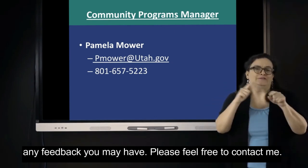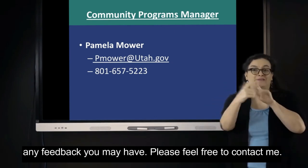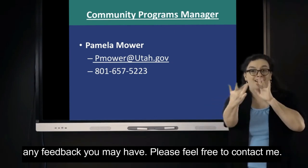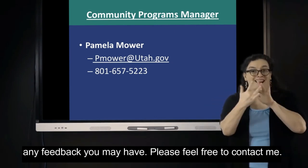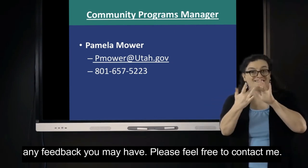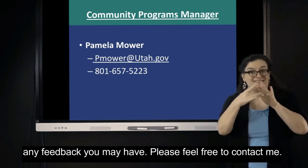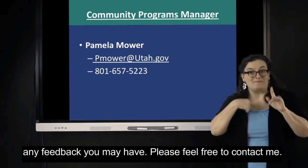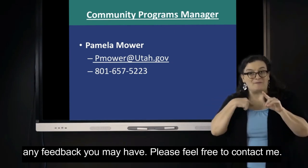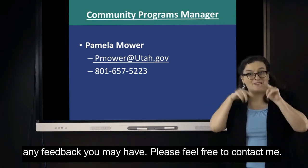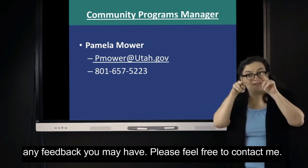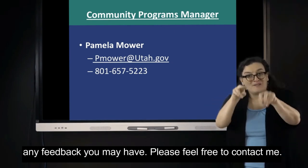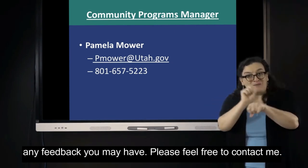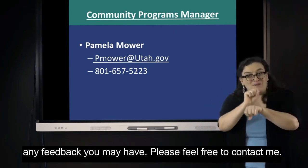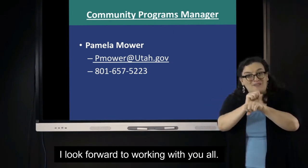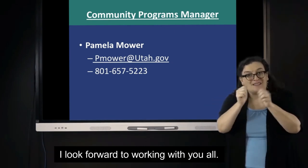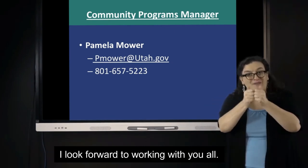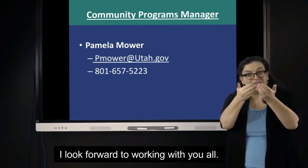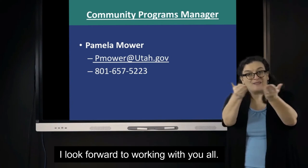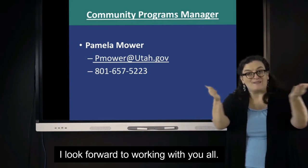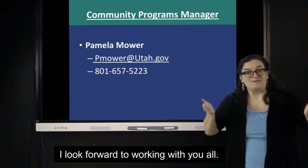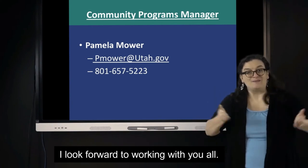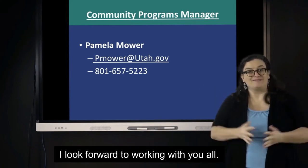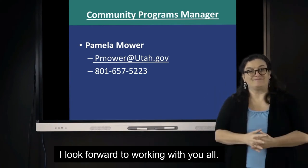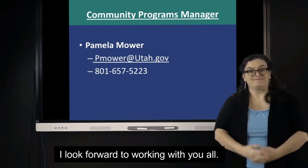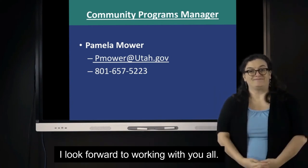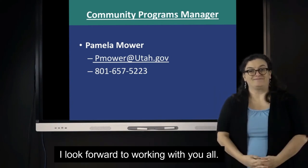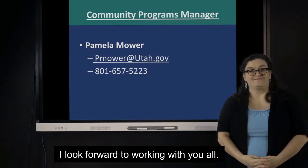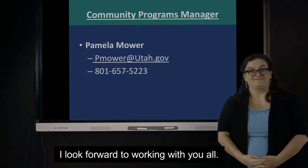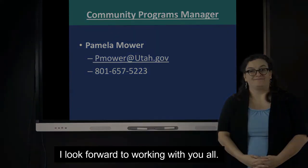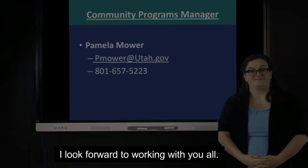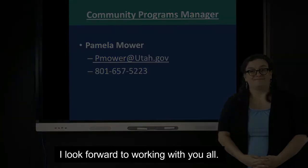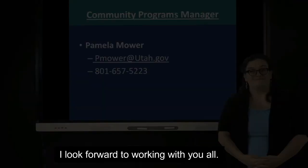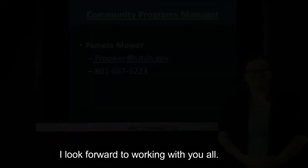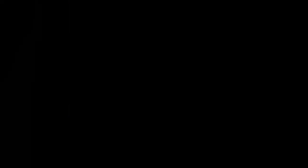that you would like to see, please contact me. I look forward to working with you.